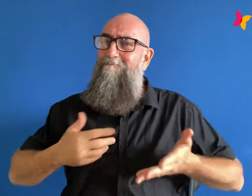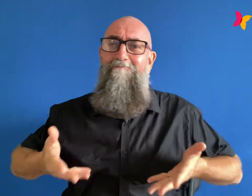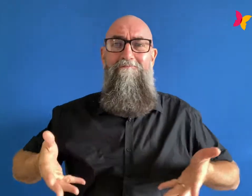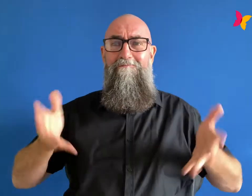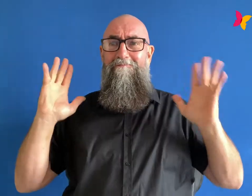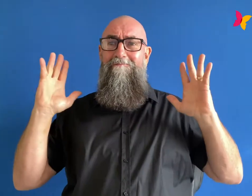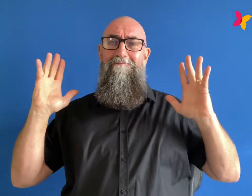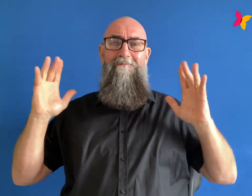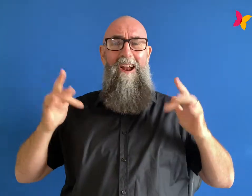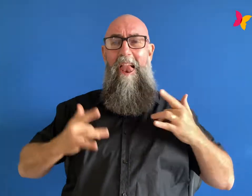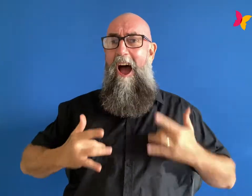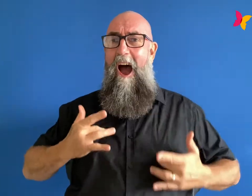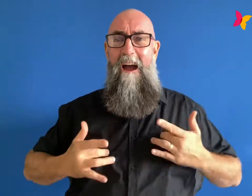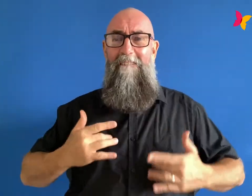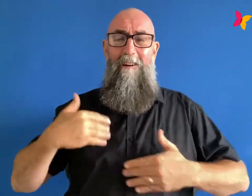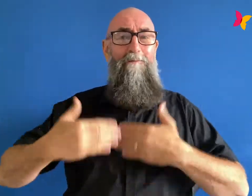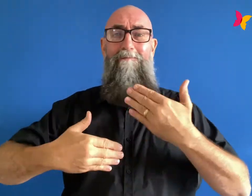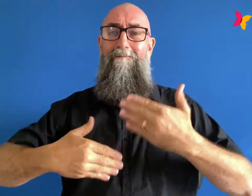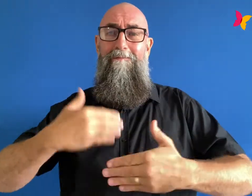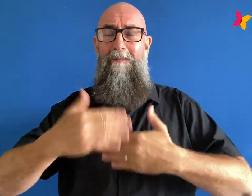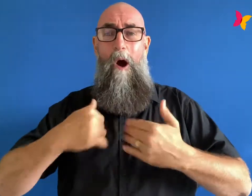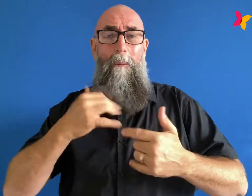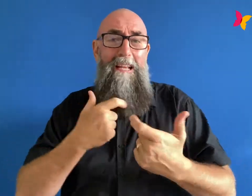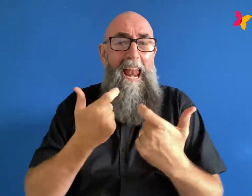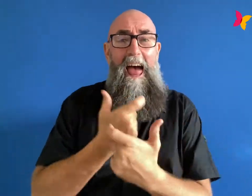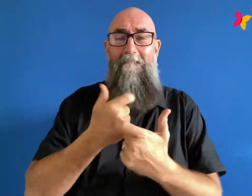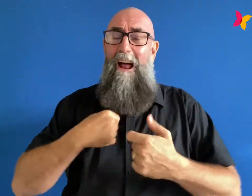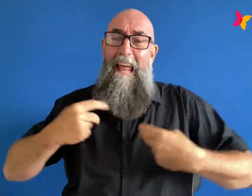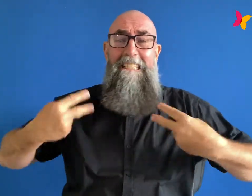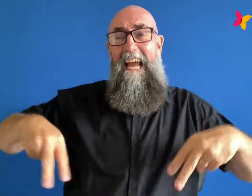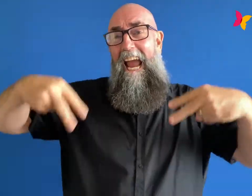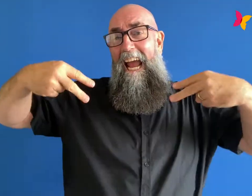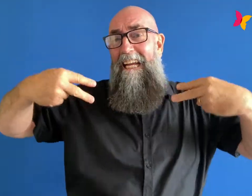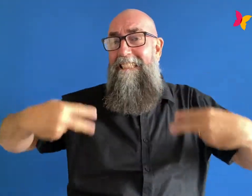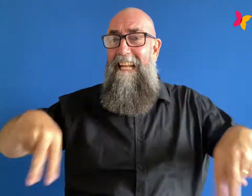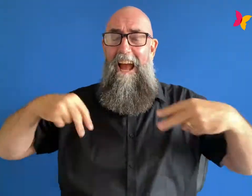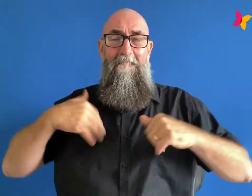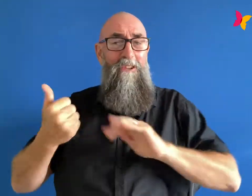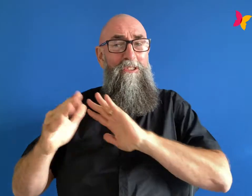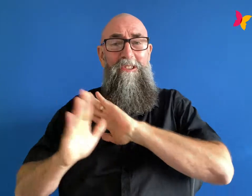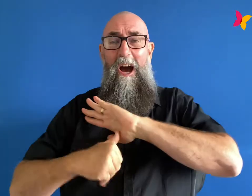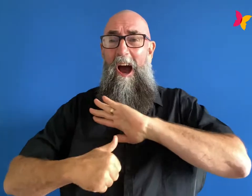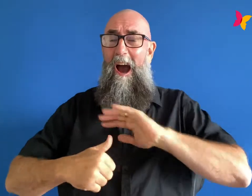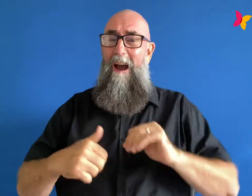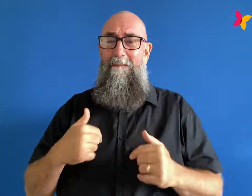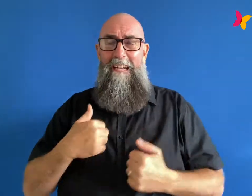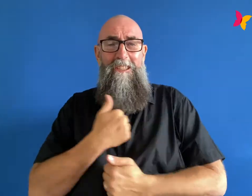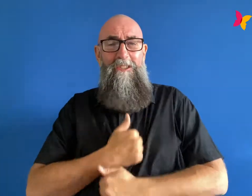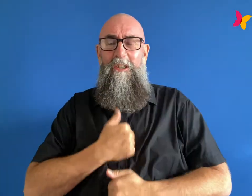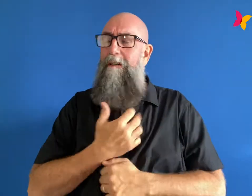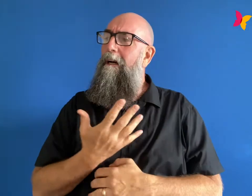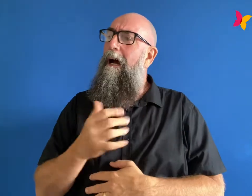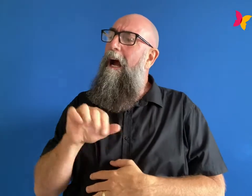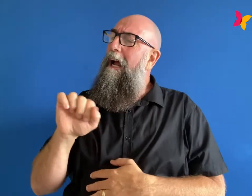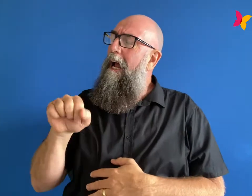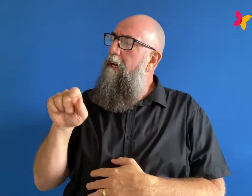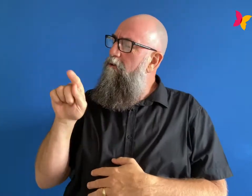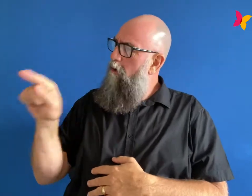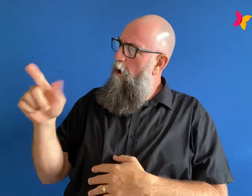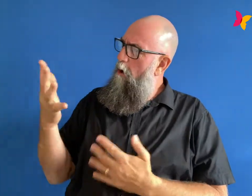with friends and the one that was always dancing around having a good time yeah so when did you first realize you were interested